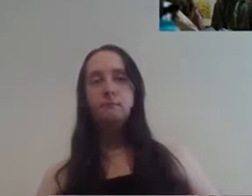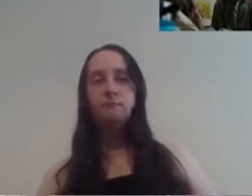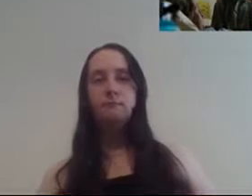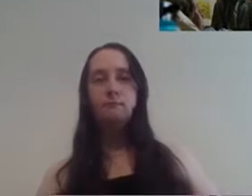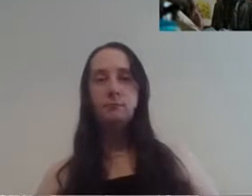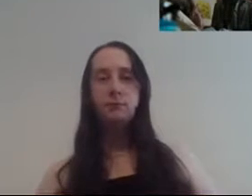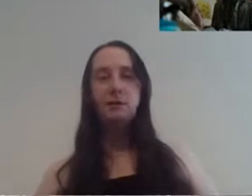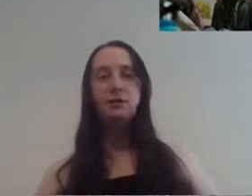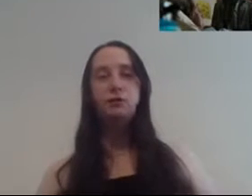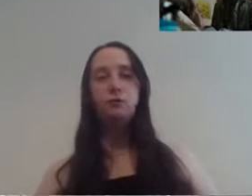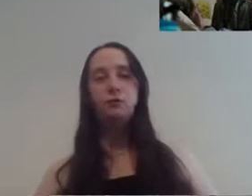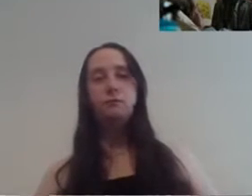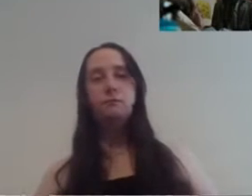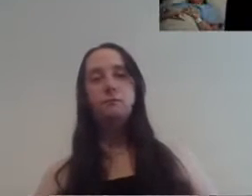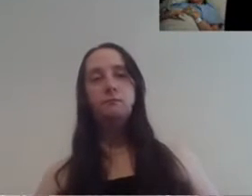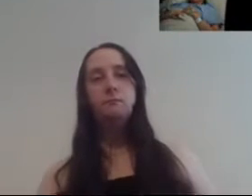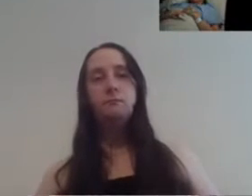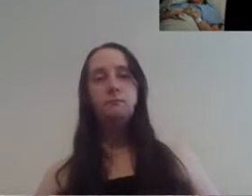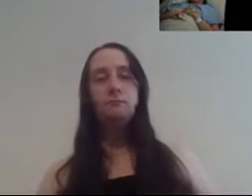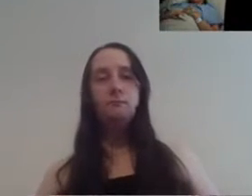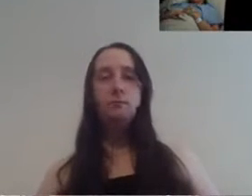physical magical it's moral